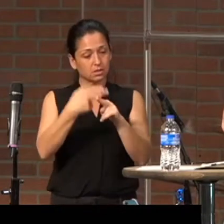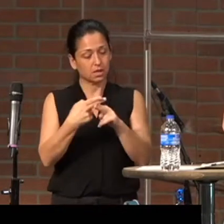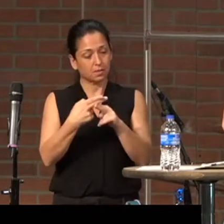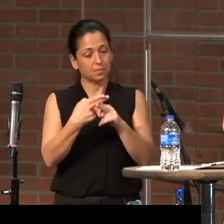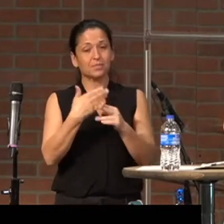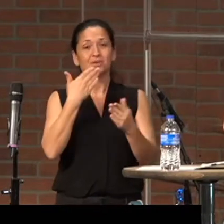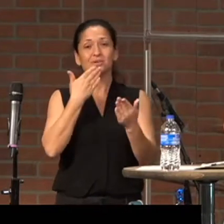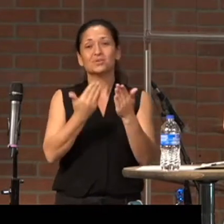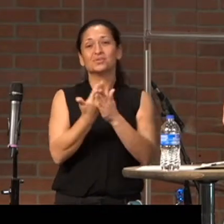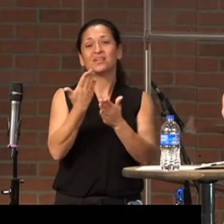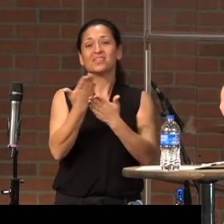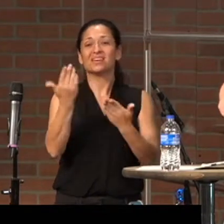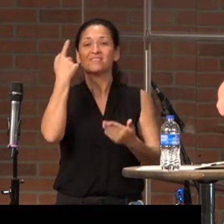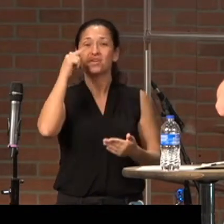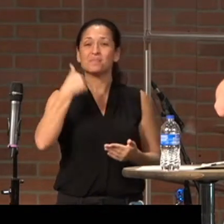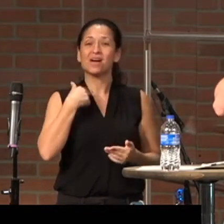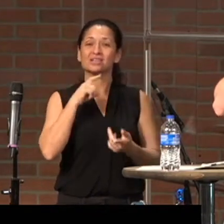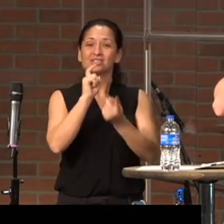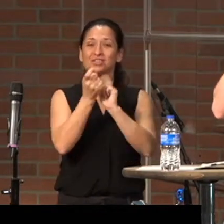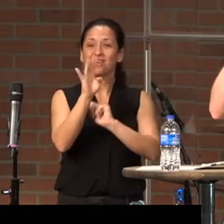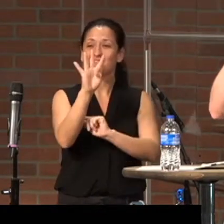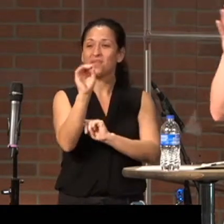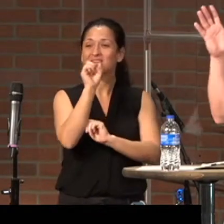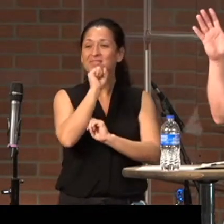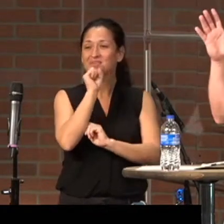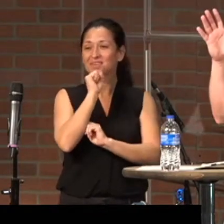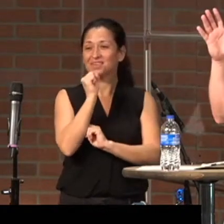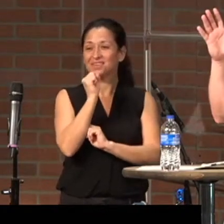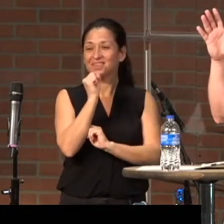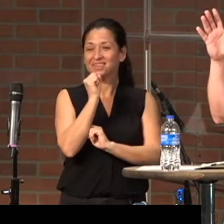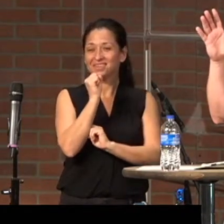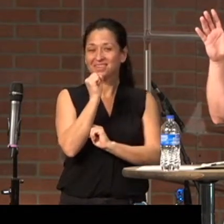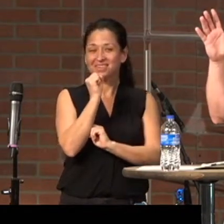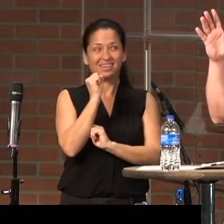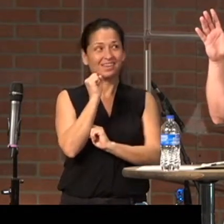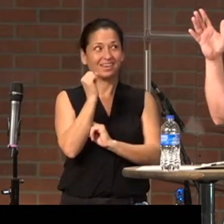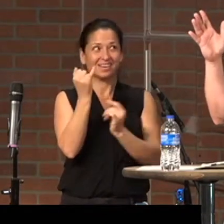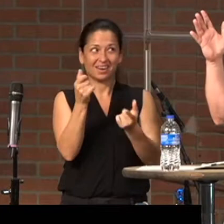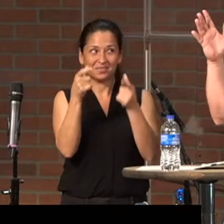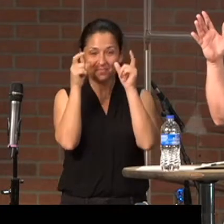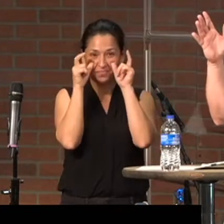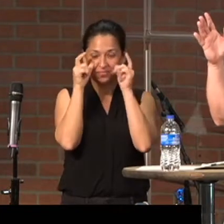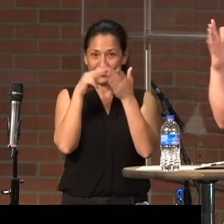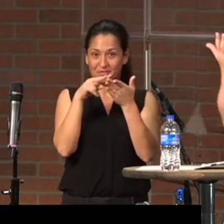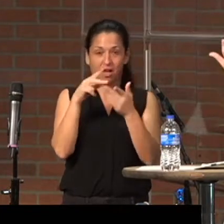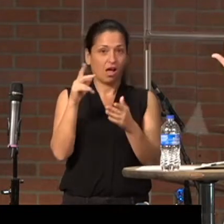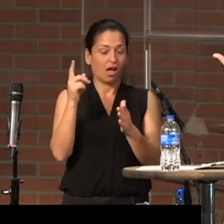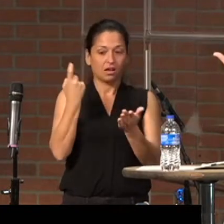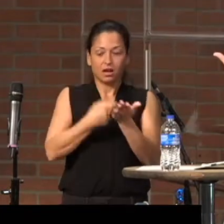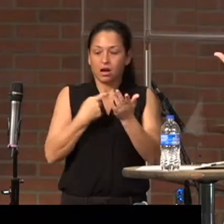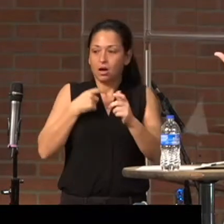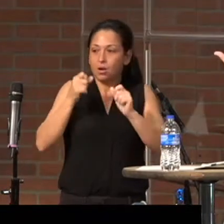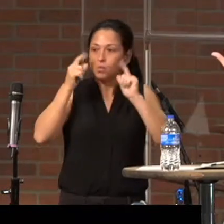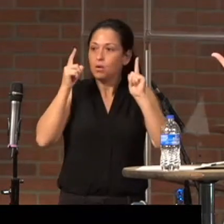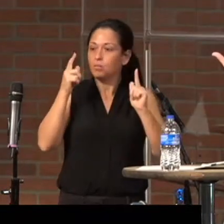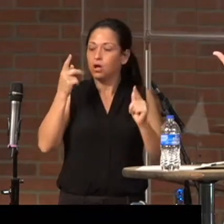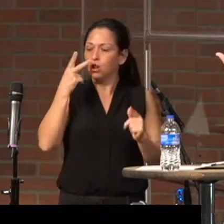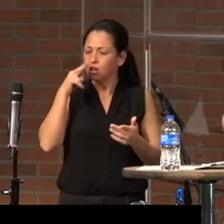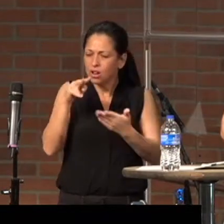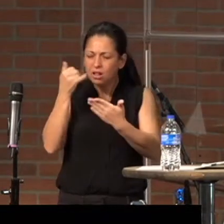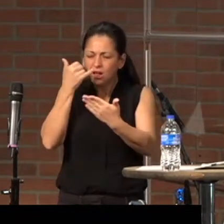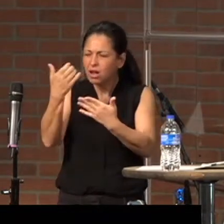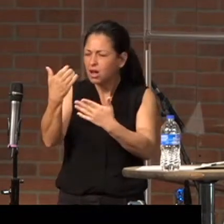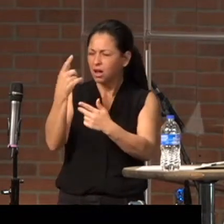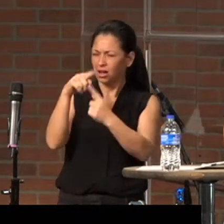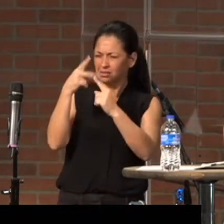turned 40 next year,'all. Readers. Readers are a thing. All of a sudden, I woke up one day, looked at my phone, and I was like, I can't